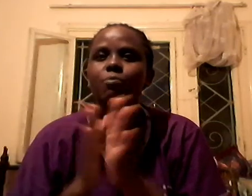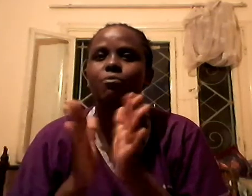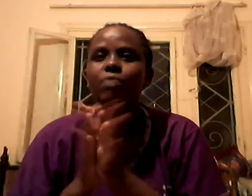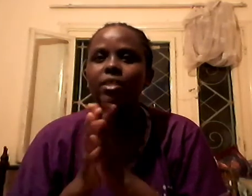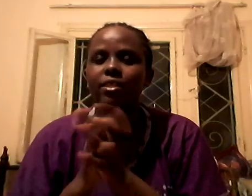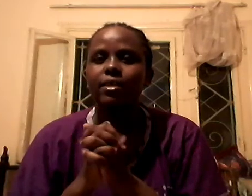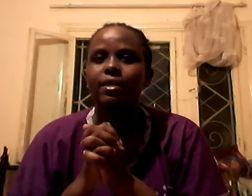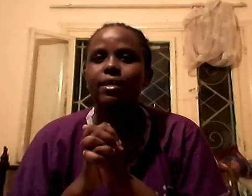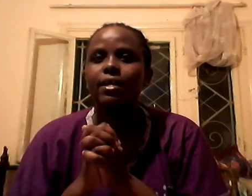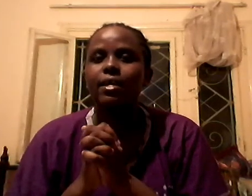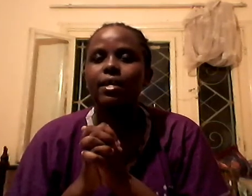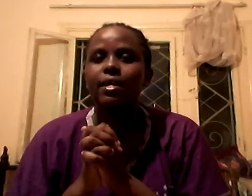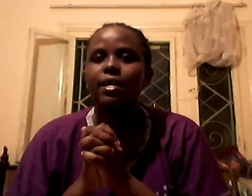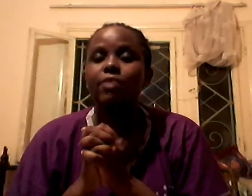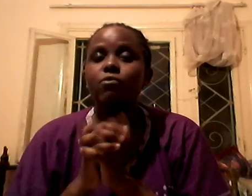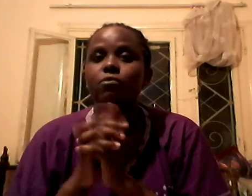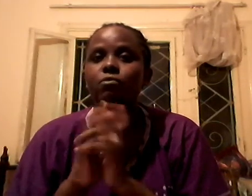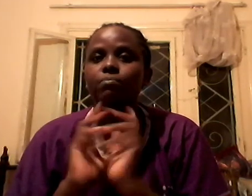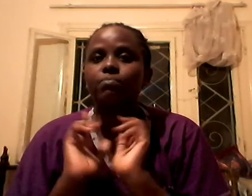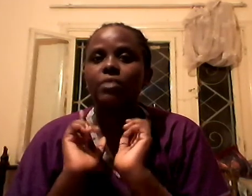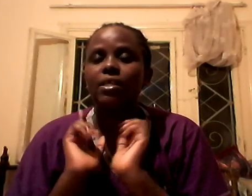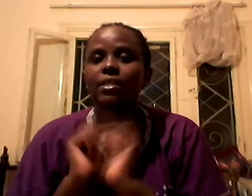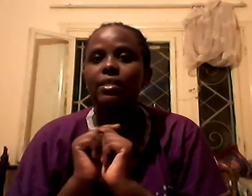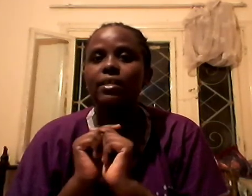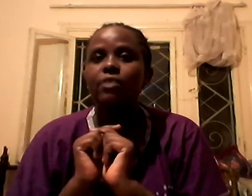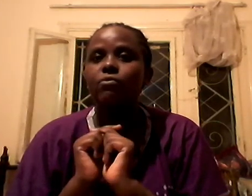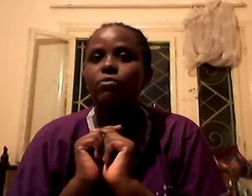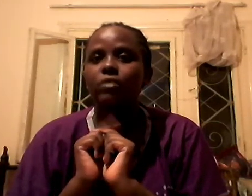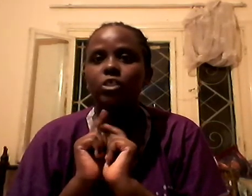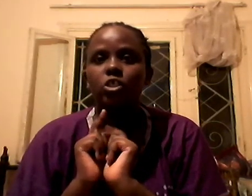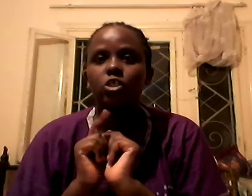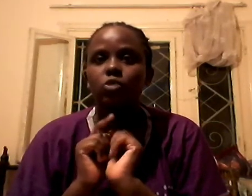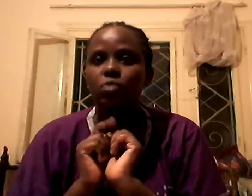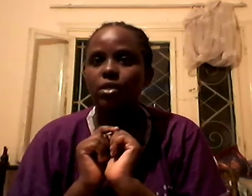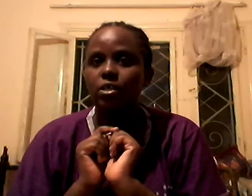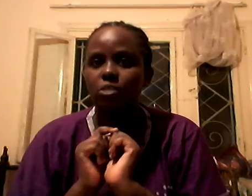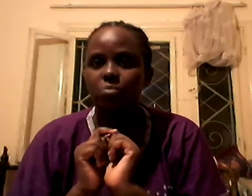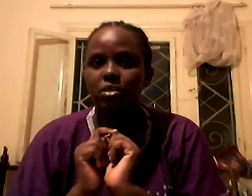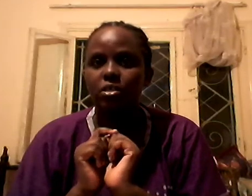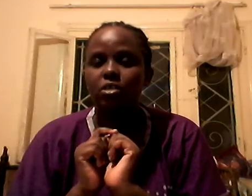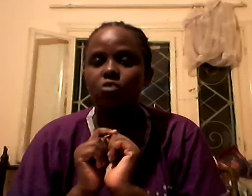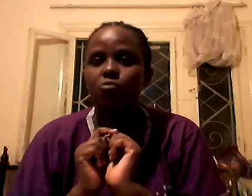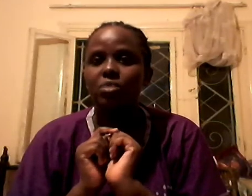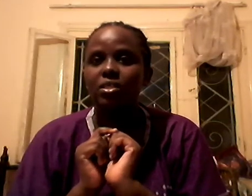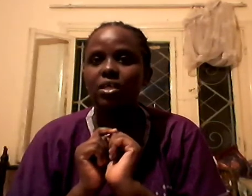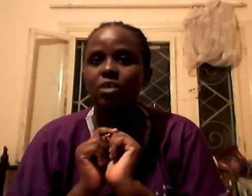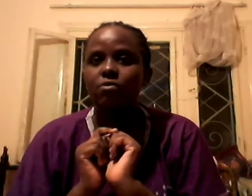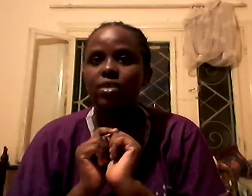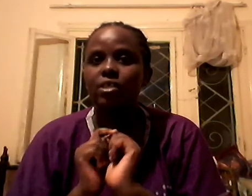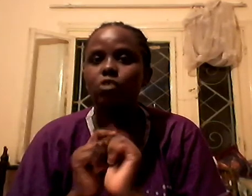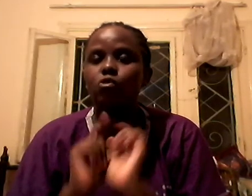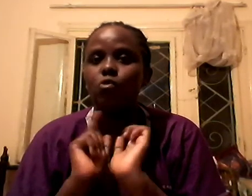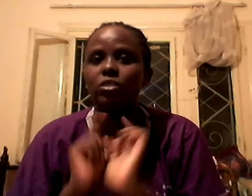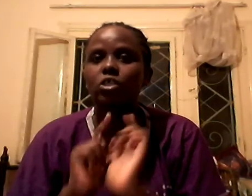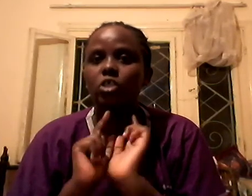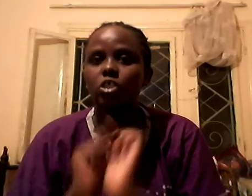with. And come. Lastly, do not change your husband. No matter how it is, don't change